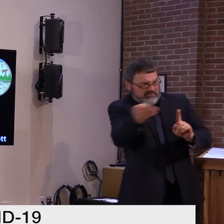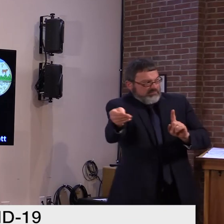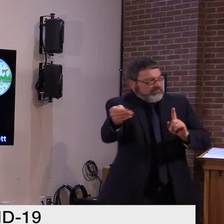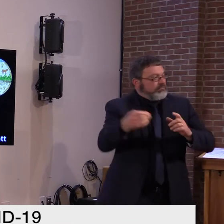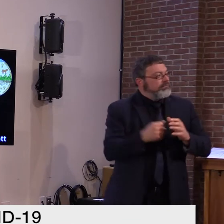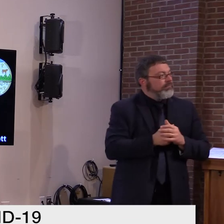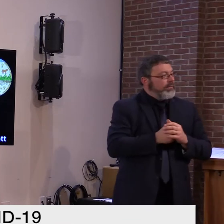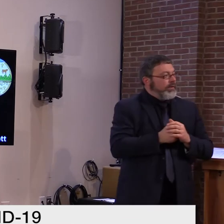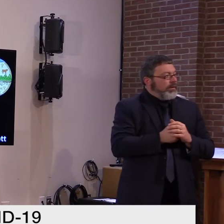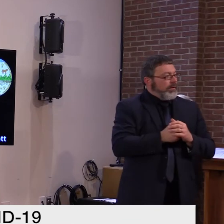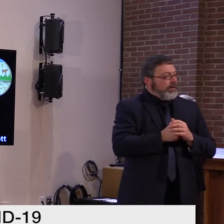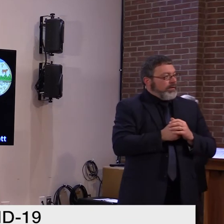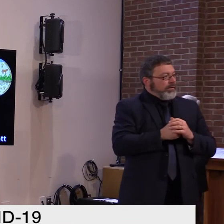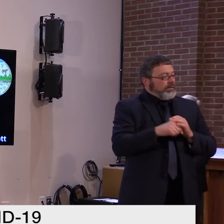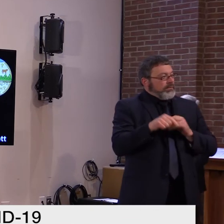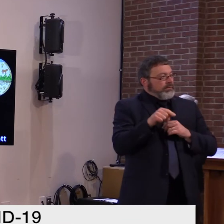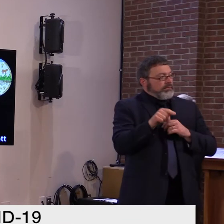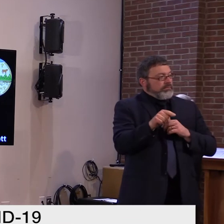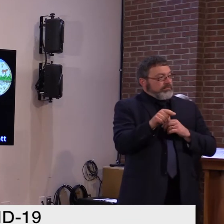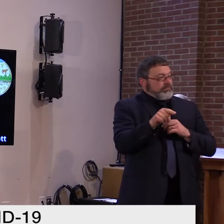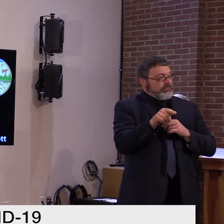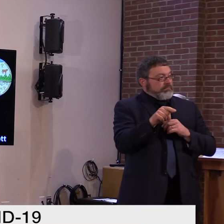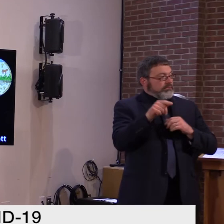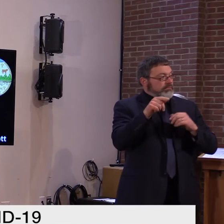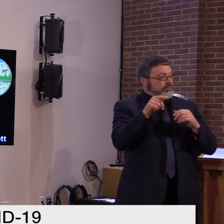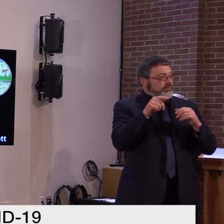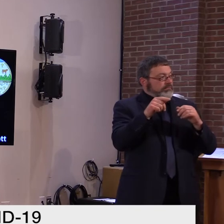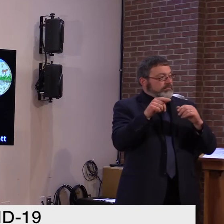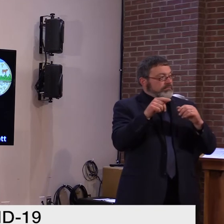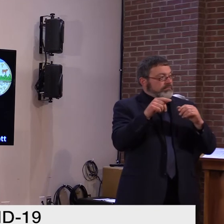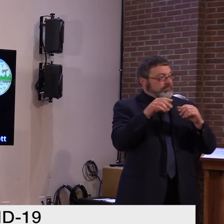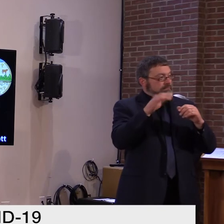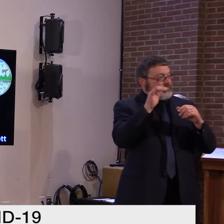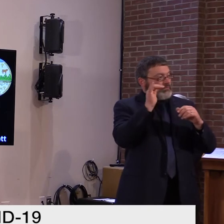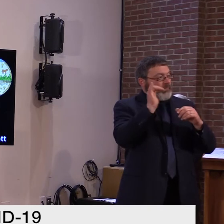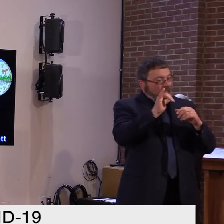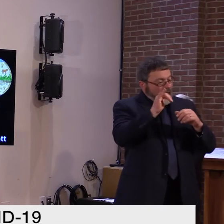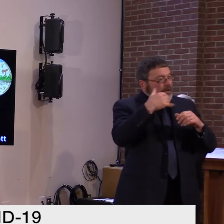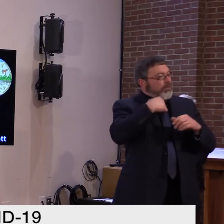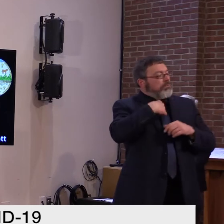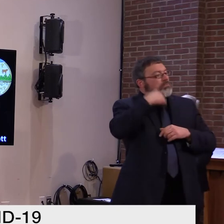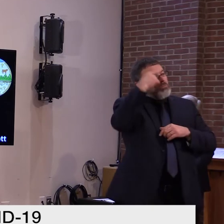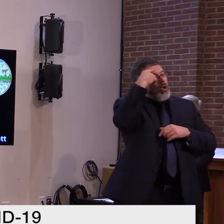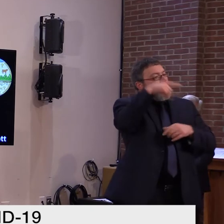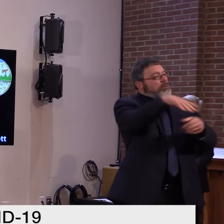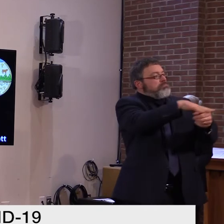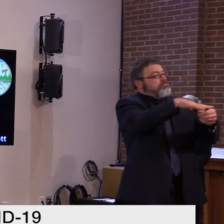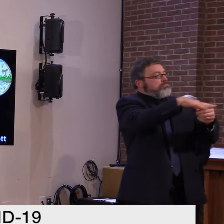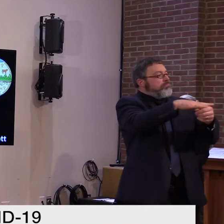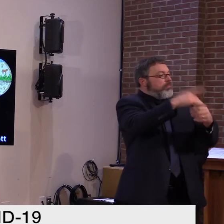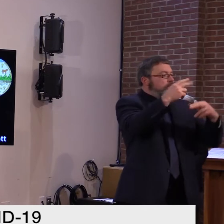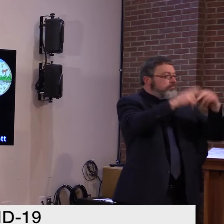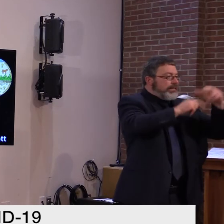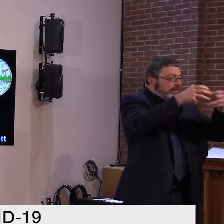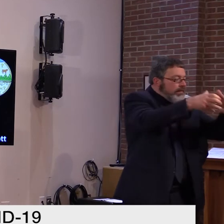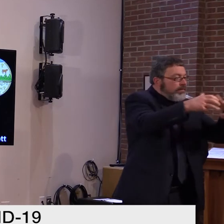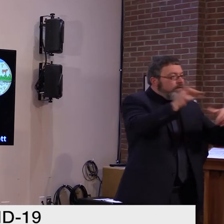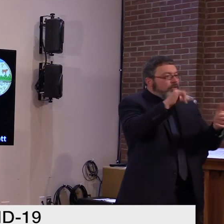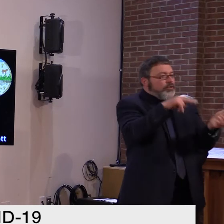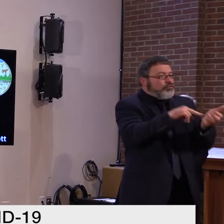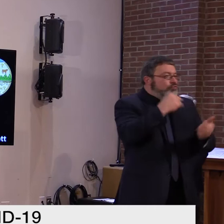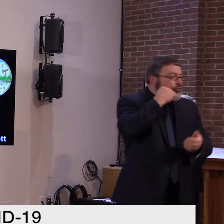whether the facility be a work site, whether it be a long-term care or a healthcare setting, whether it be a